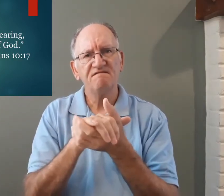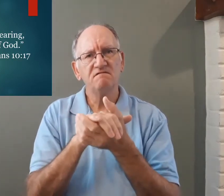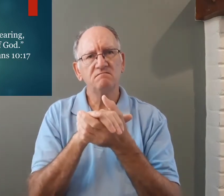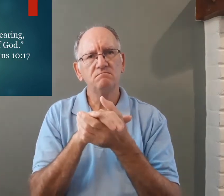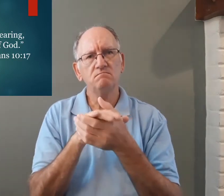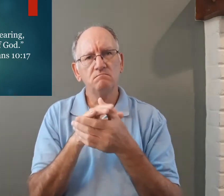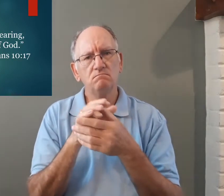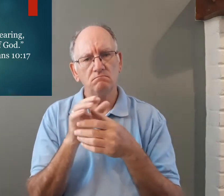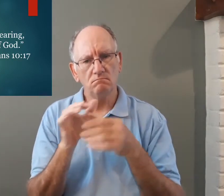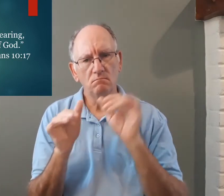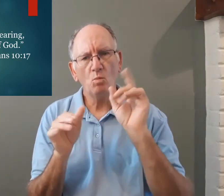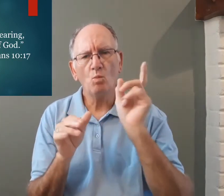trust I believe